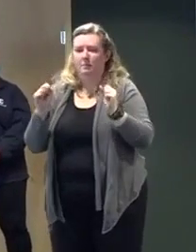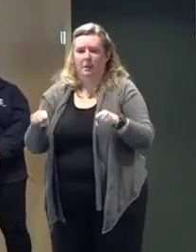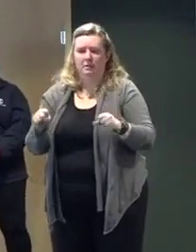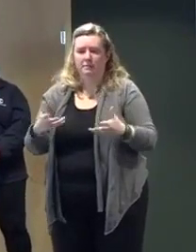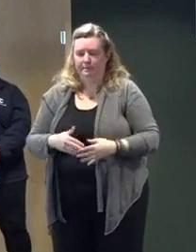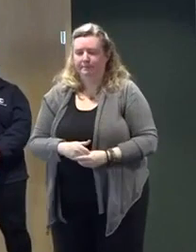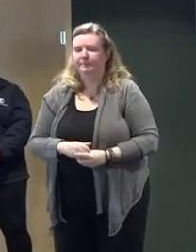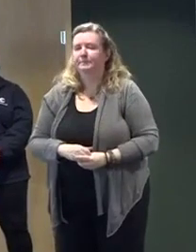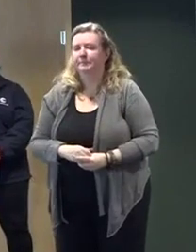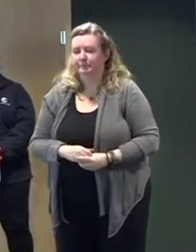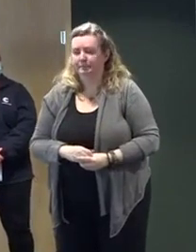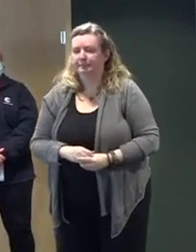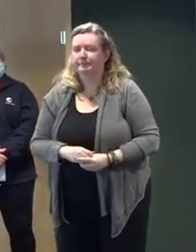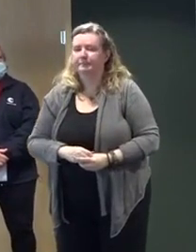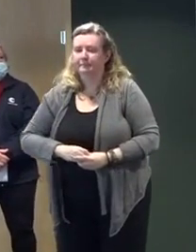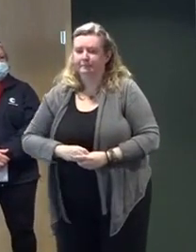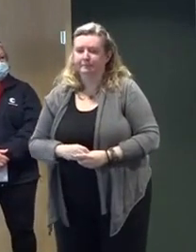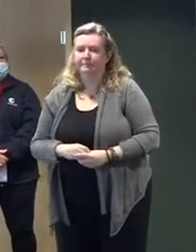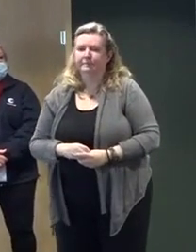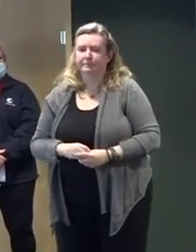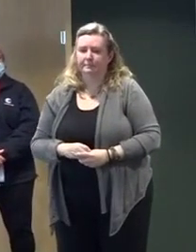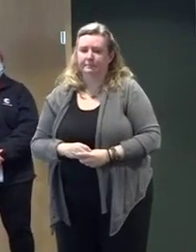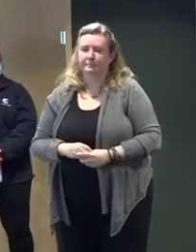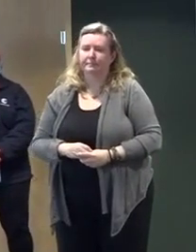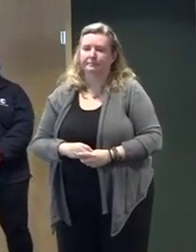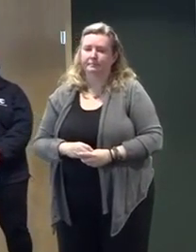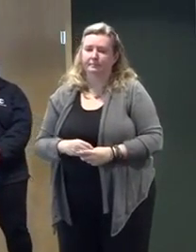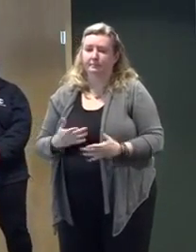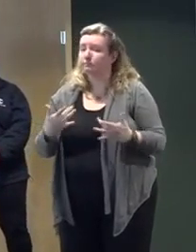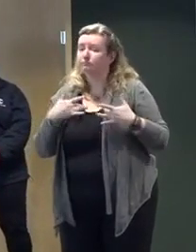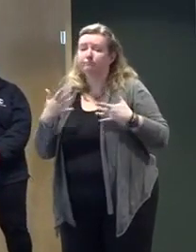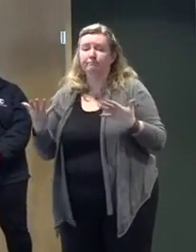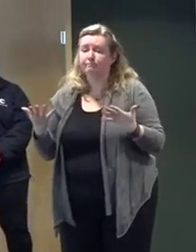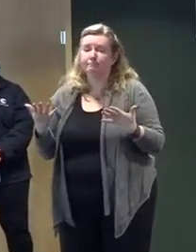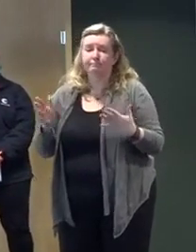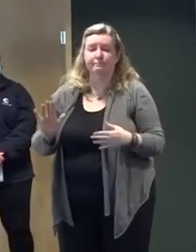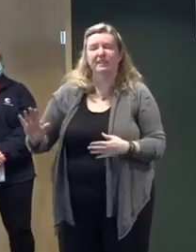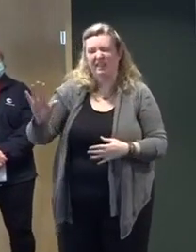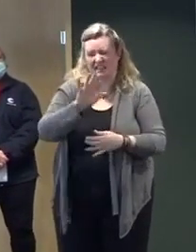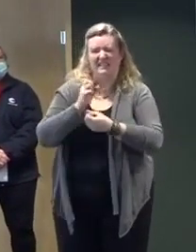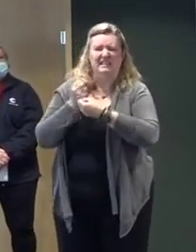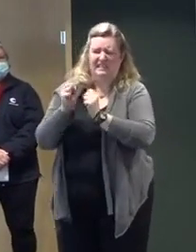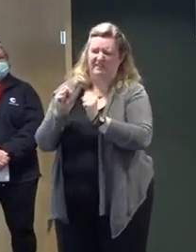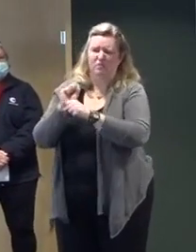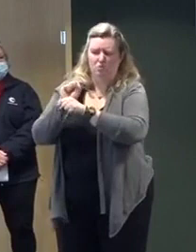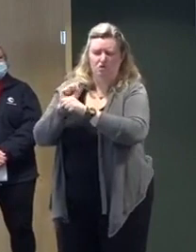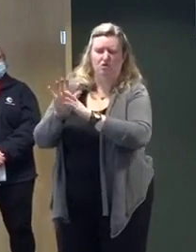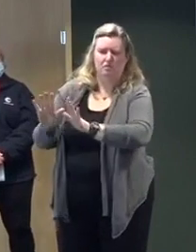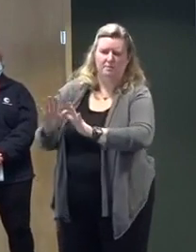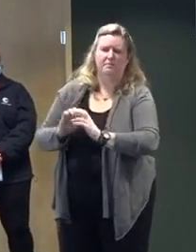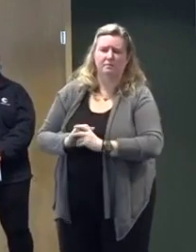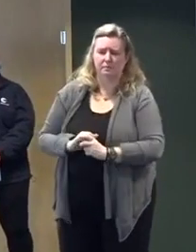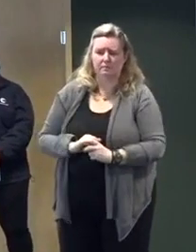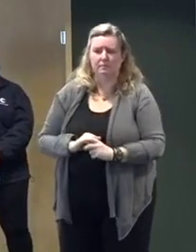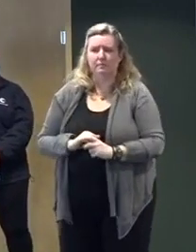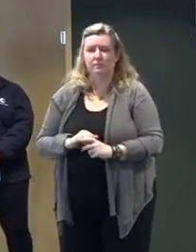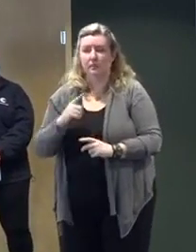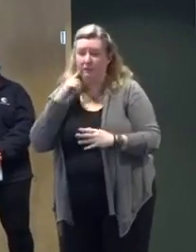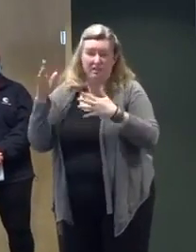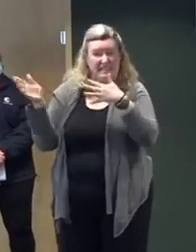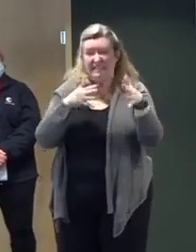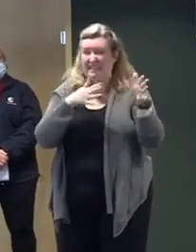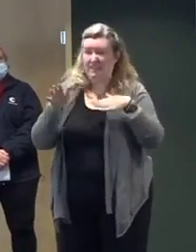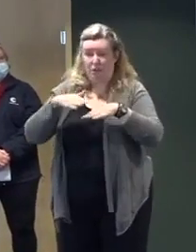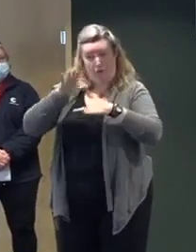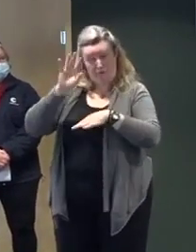But there are safety concerns that we have to look at. If those winds exceed 40 miles